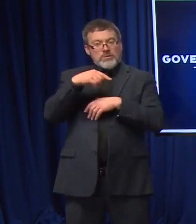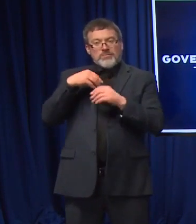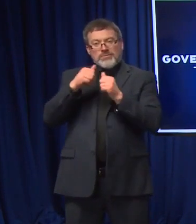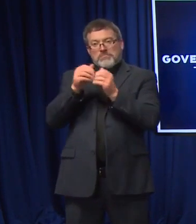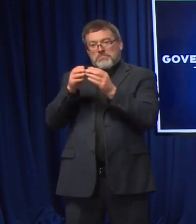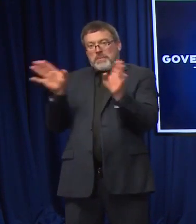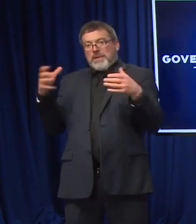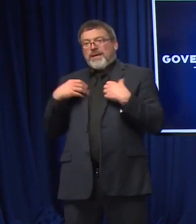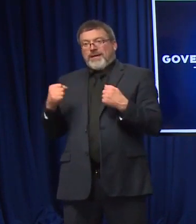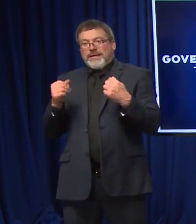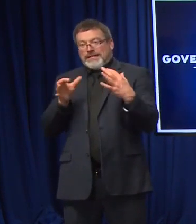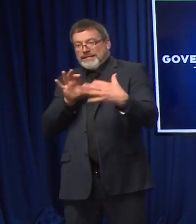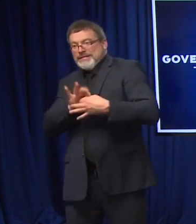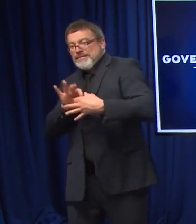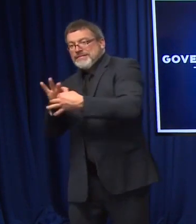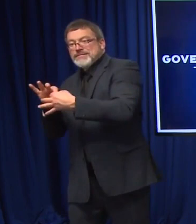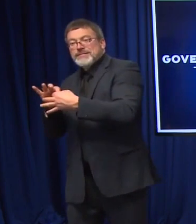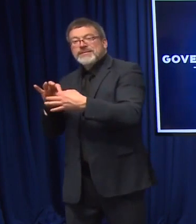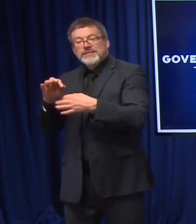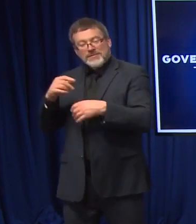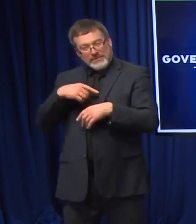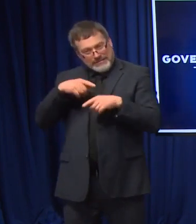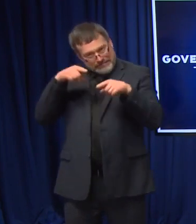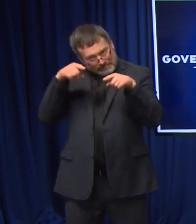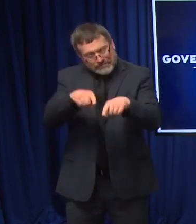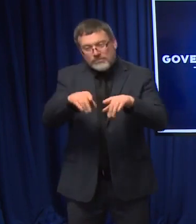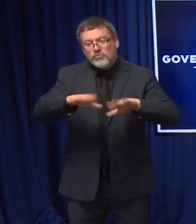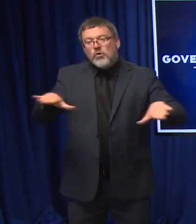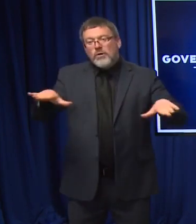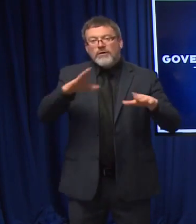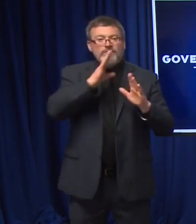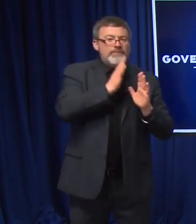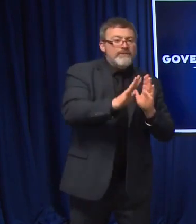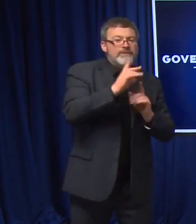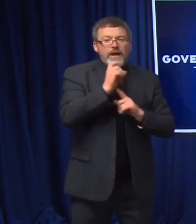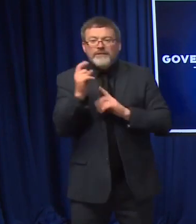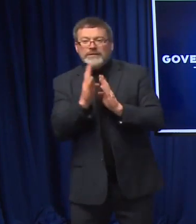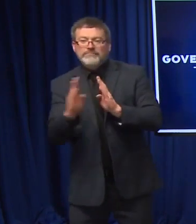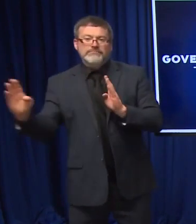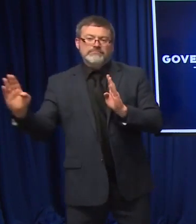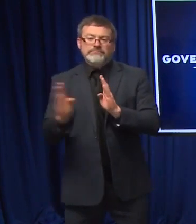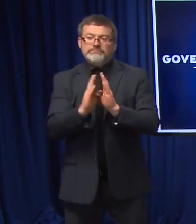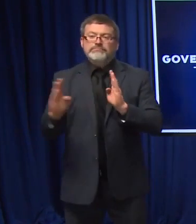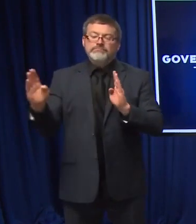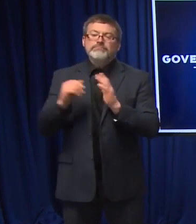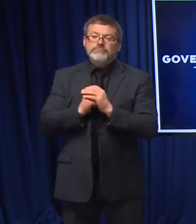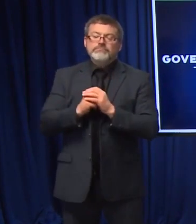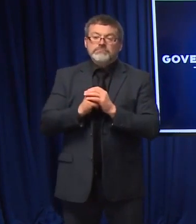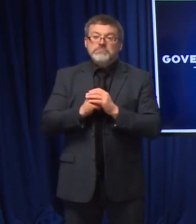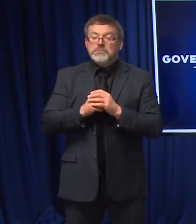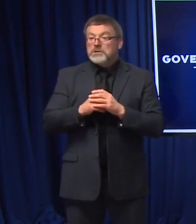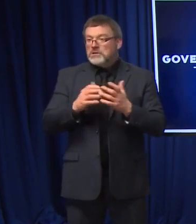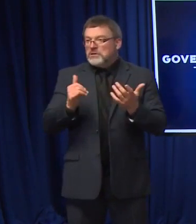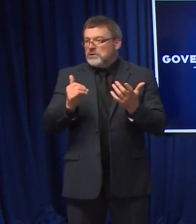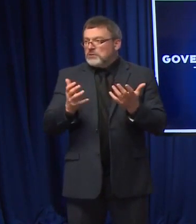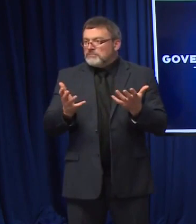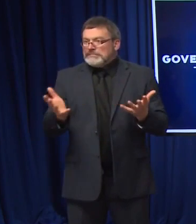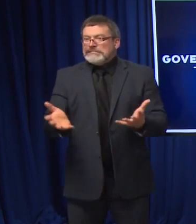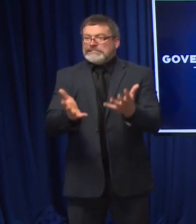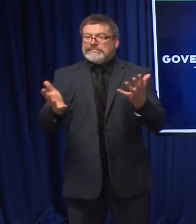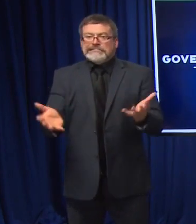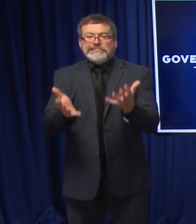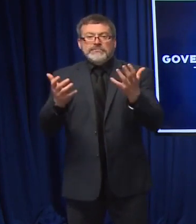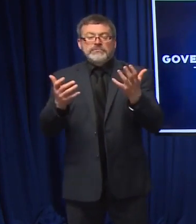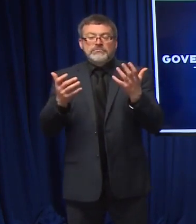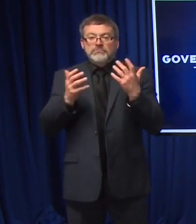different mechanisms. And we're working with our public health networks to try and decrease barriers to access